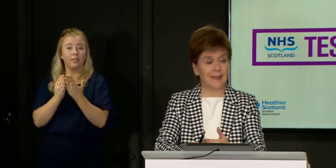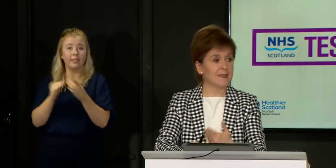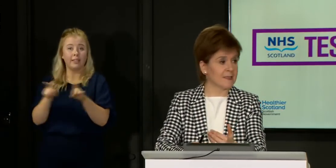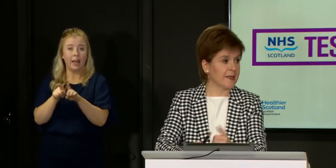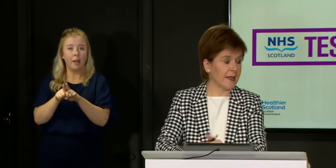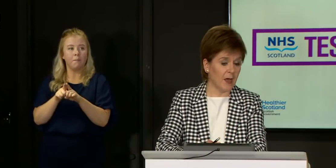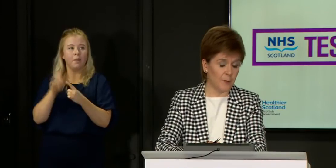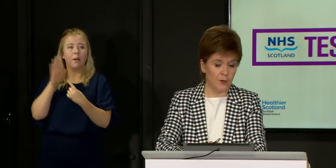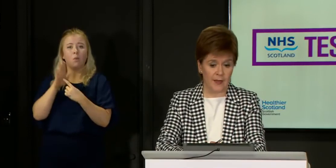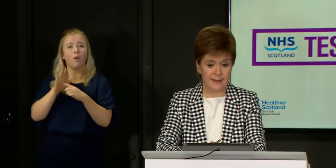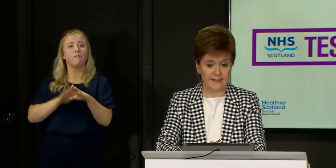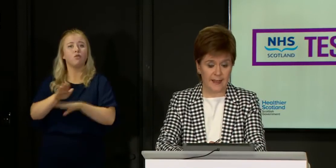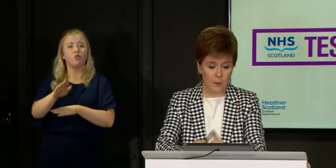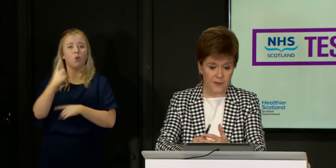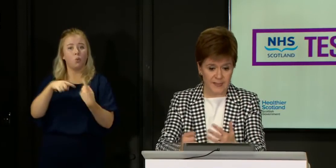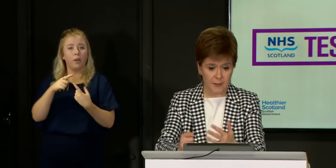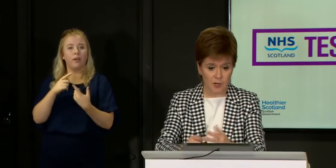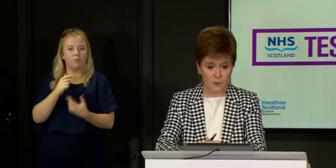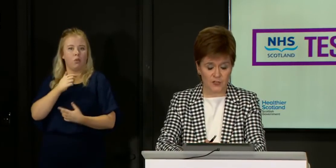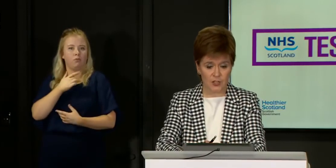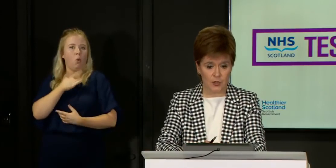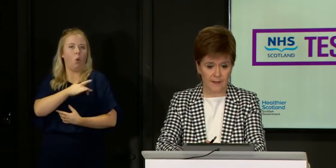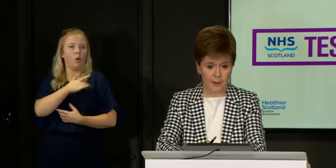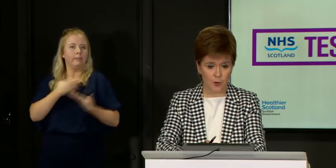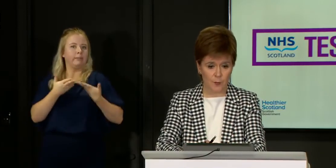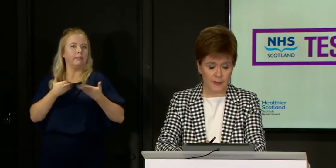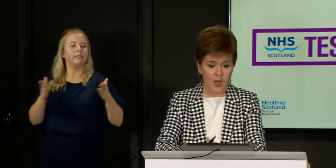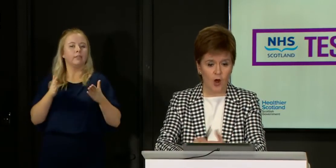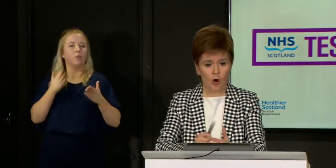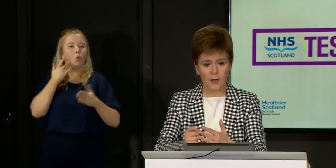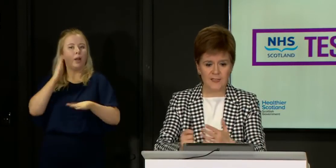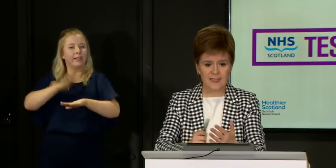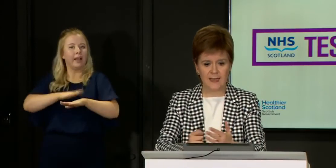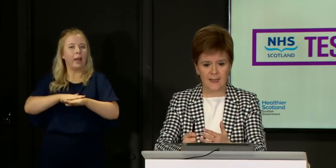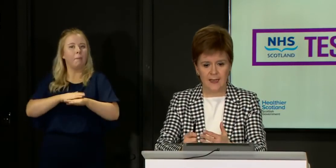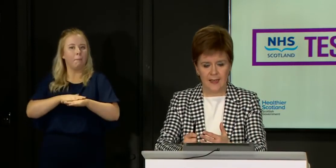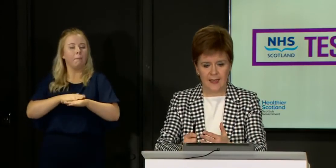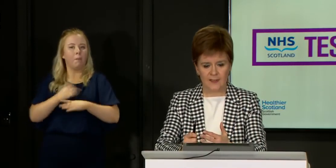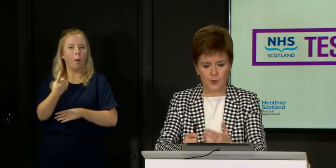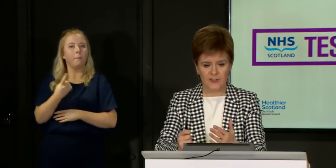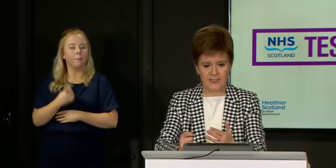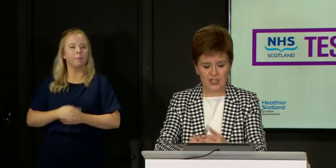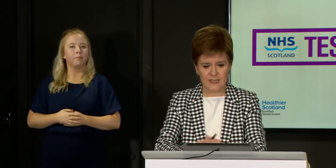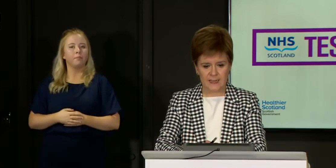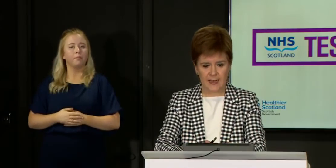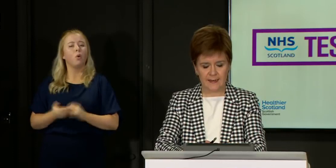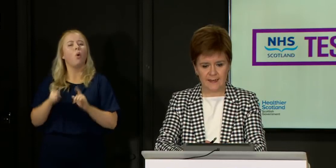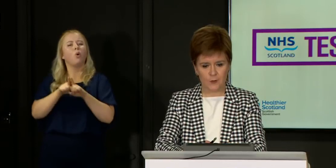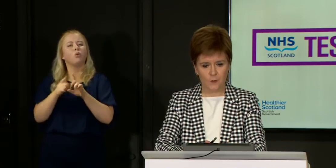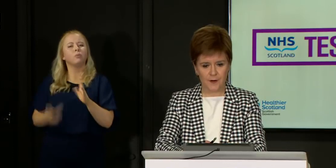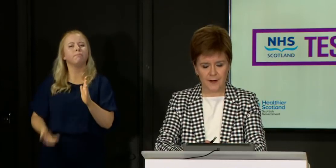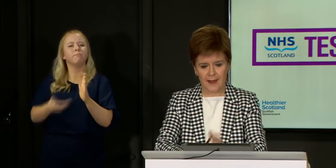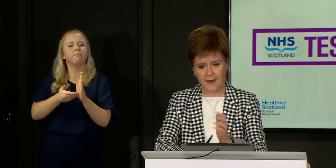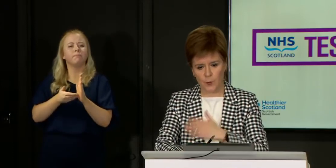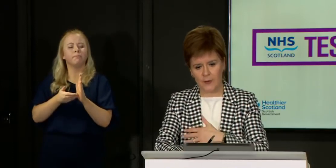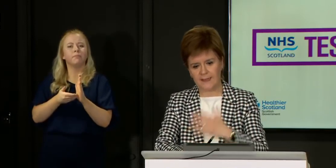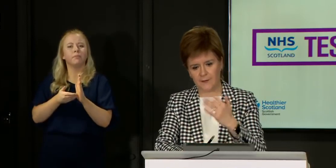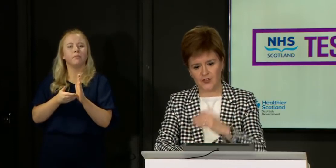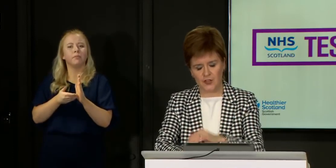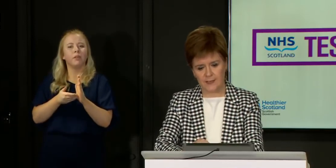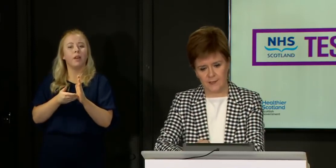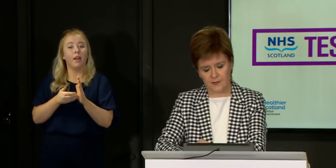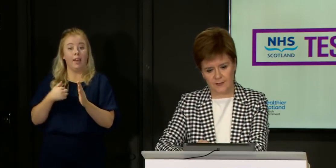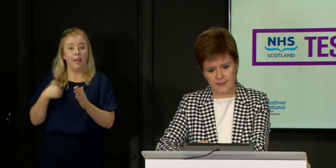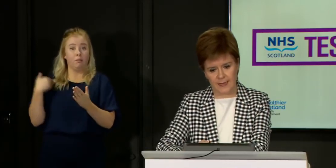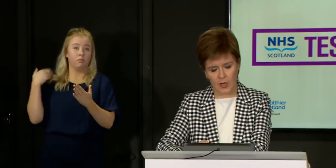we are candid about that when the time comes to look at that properly. All I would say, I suppose, in addition to that is over the